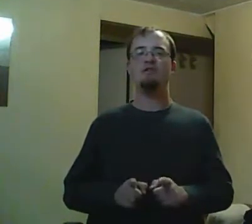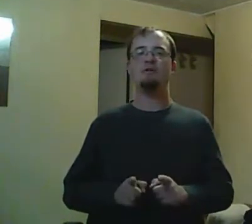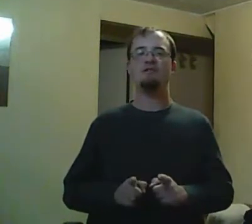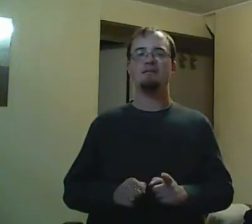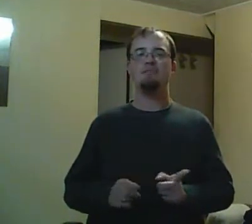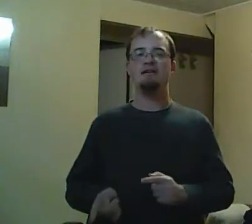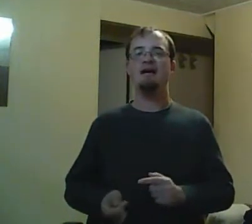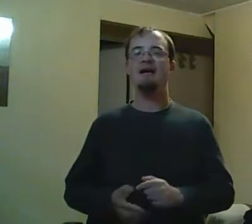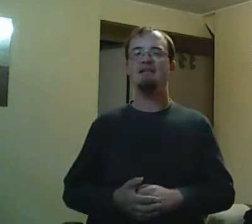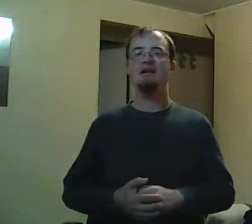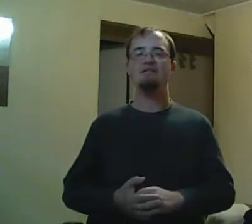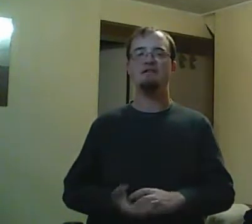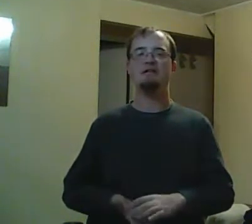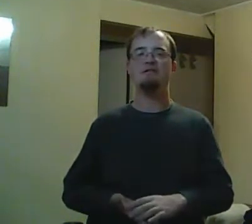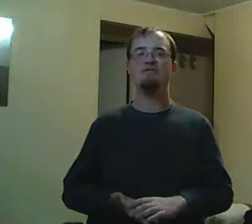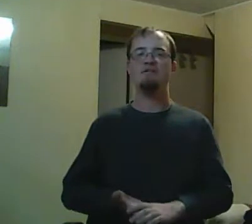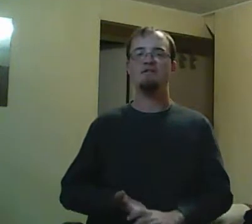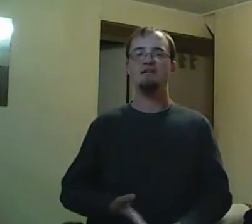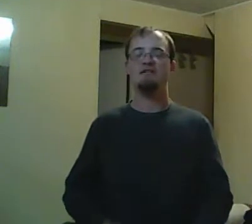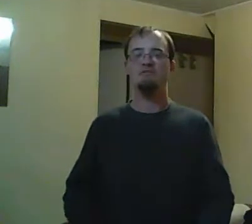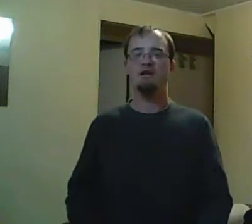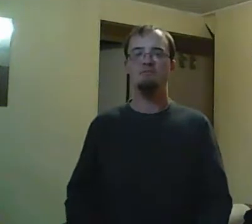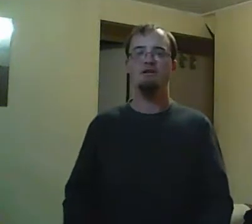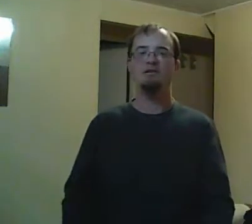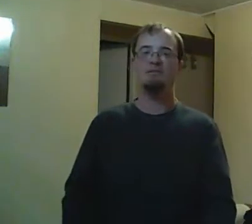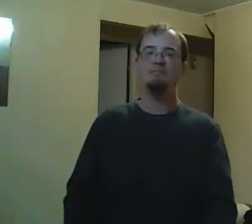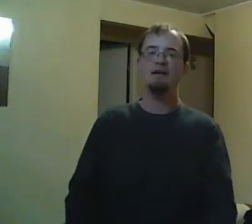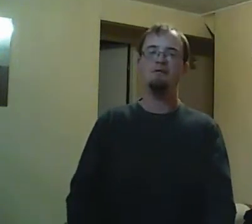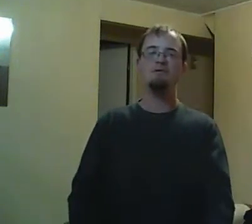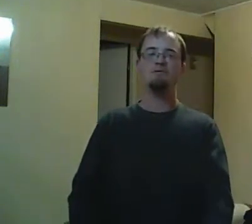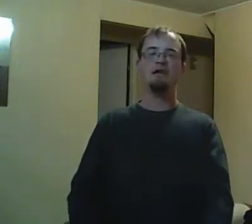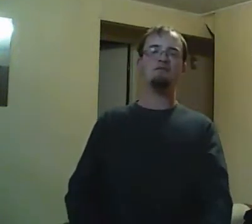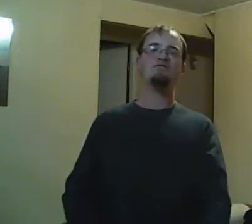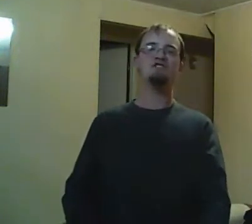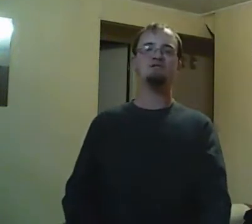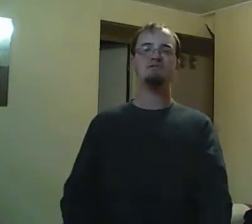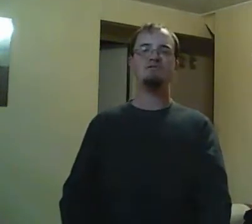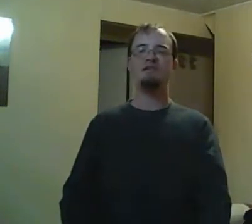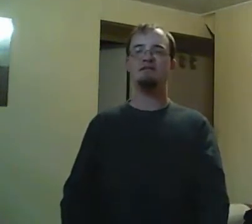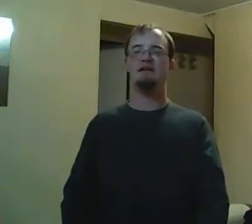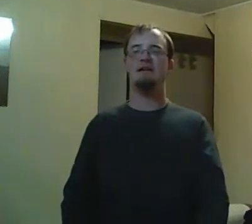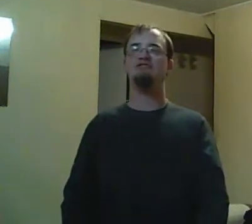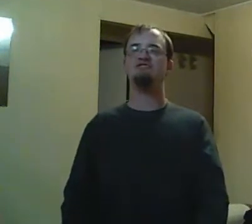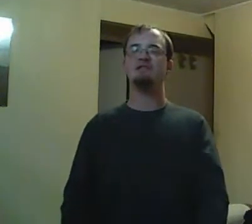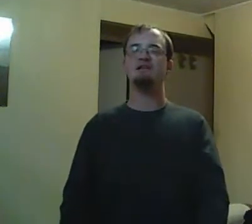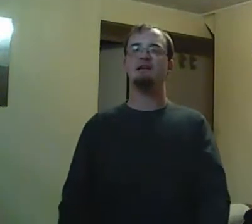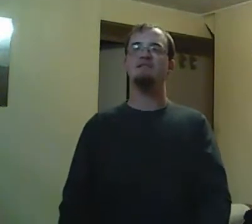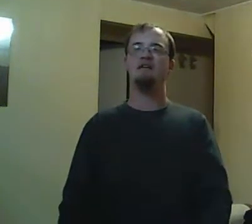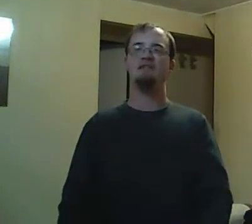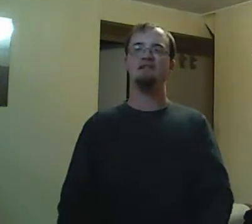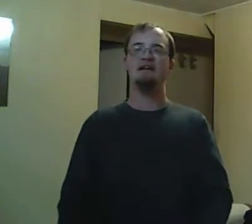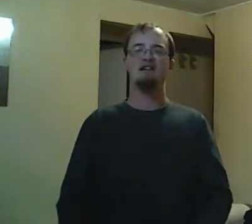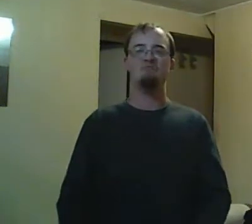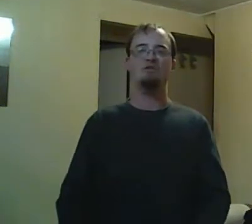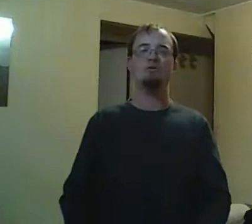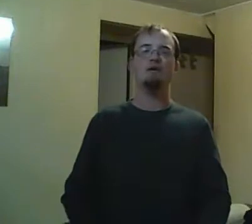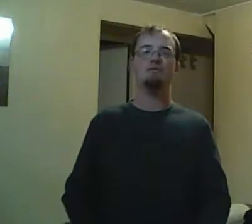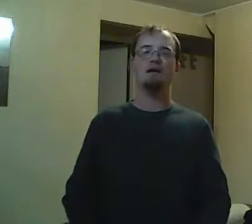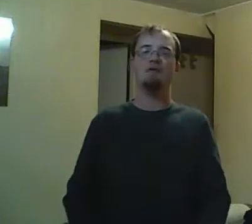Spinner and Jay obviously think that he's going to attack her. Wrong move. He was just standing